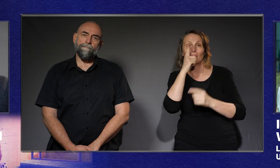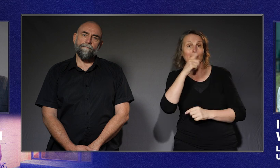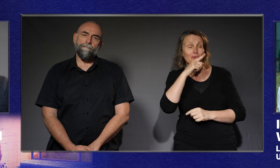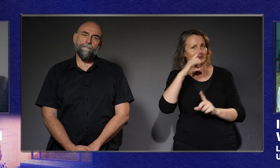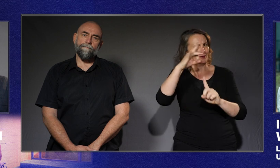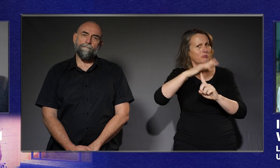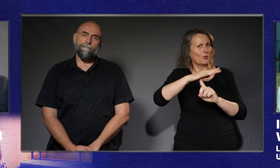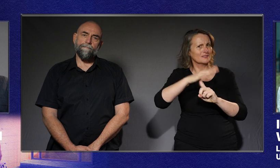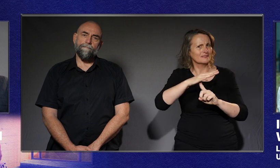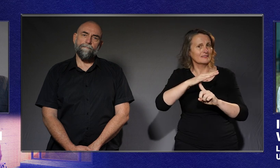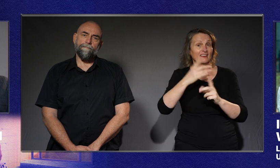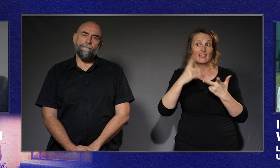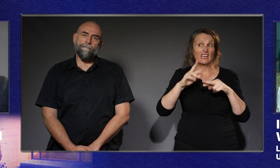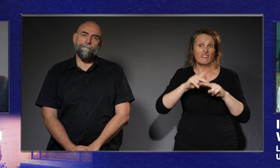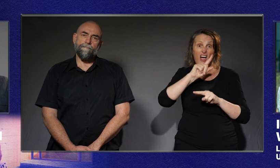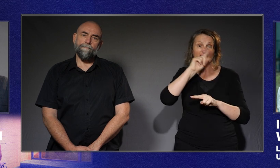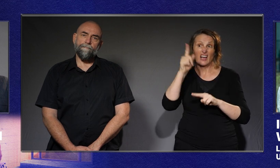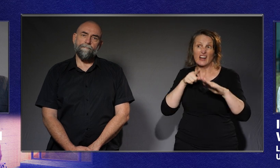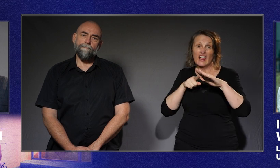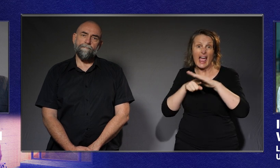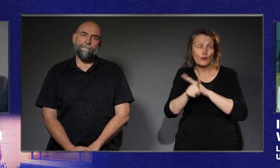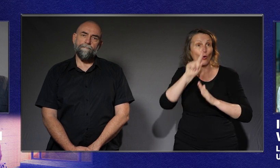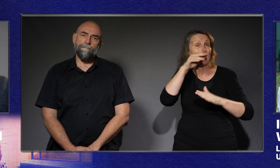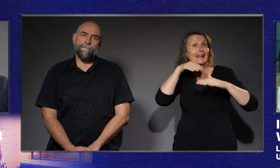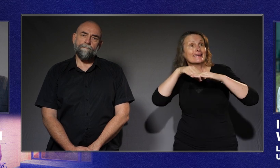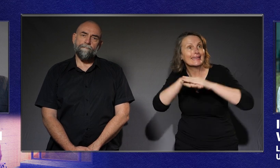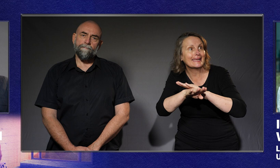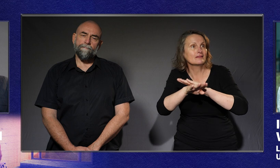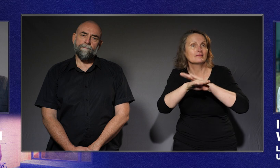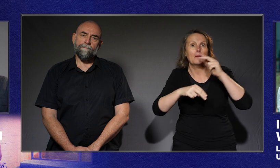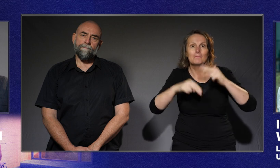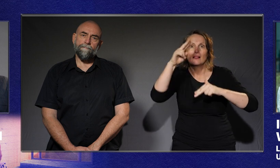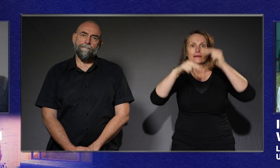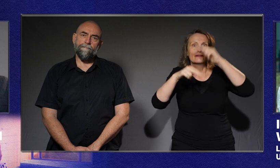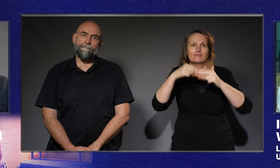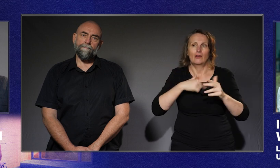And when you're not being able to access public space, you miss out on those encounters.